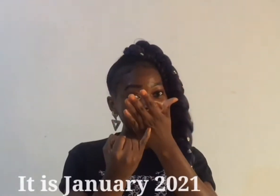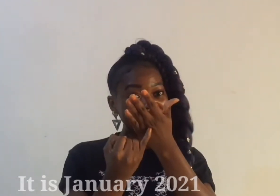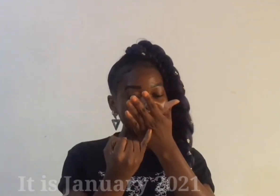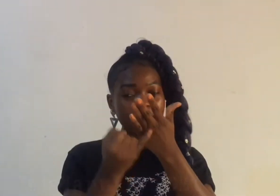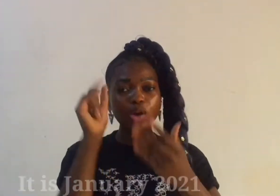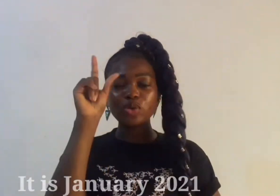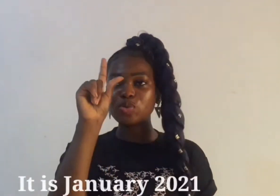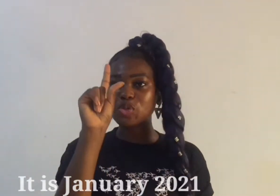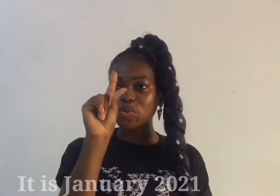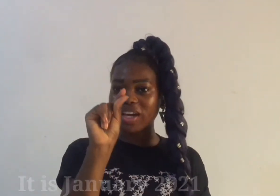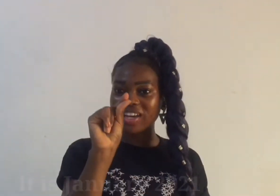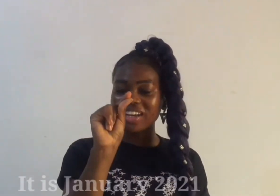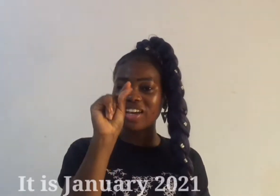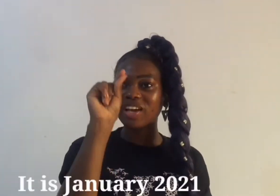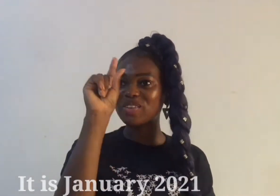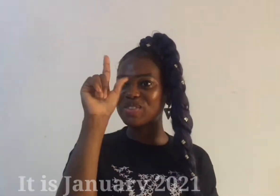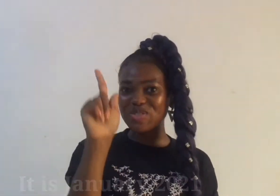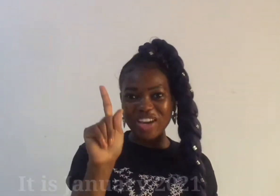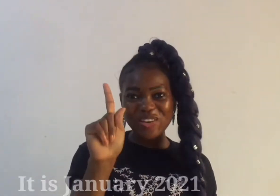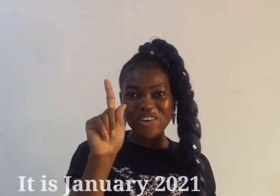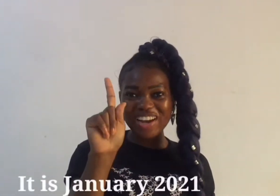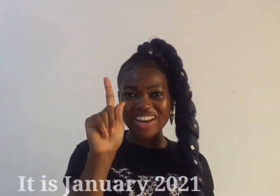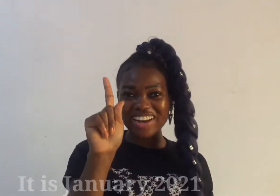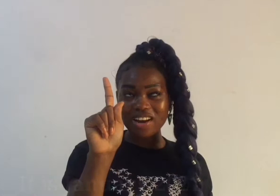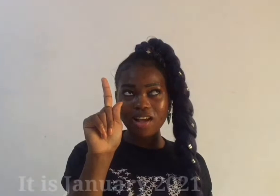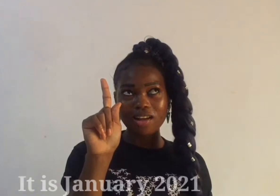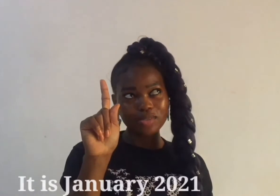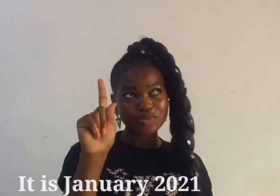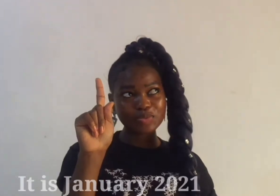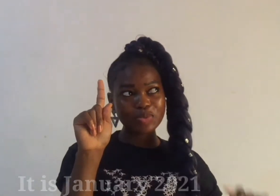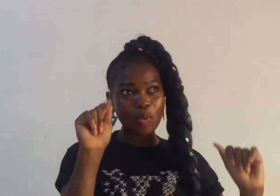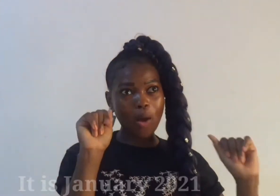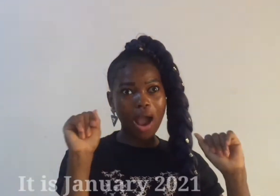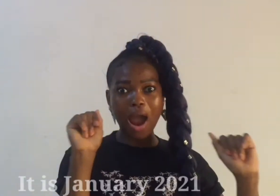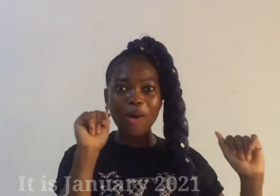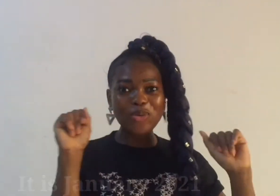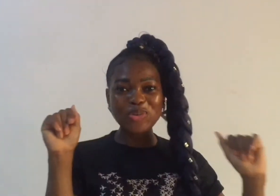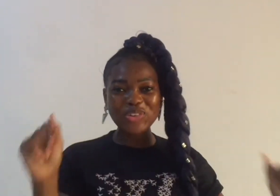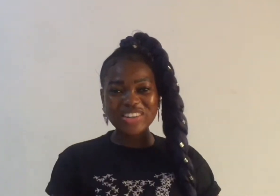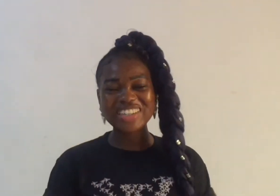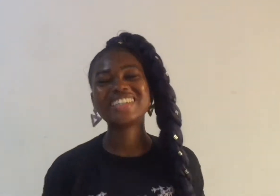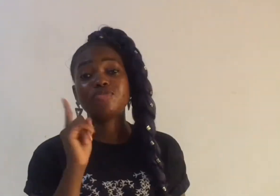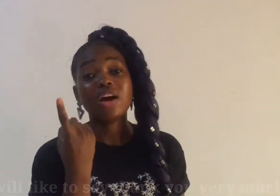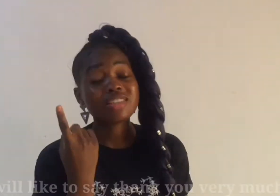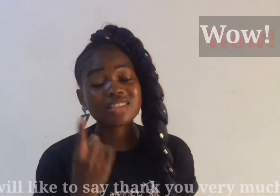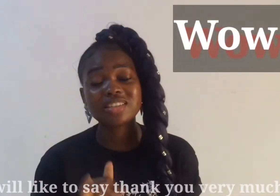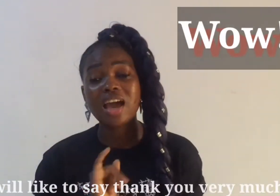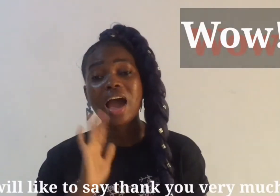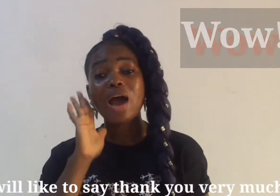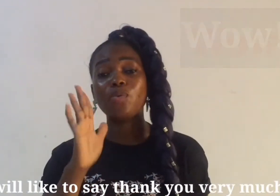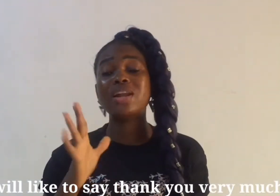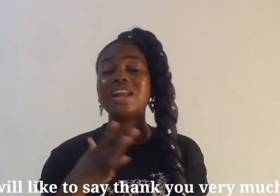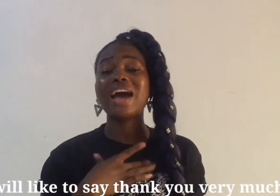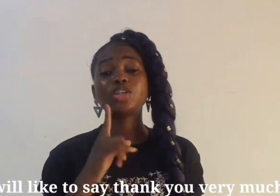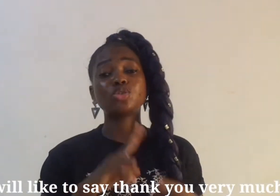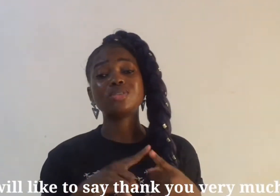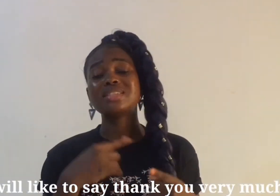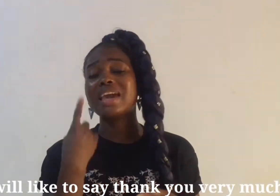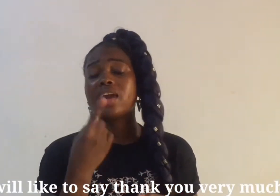2021 wow first I would like to say